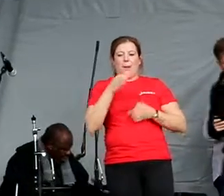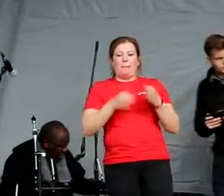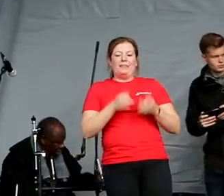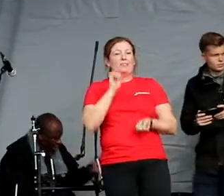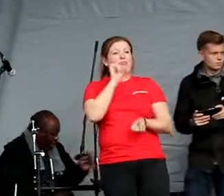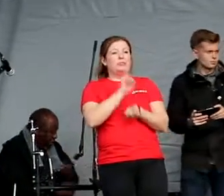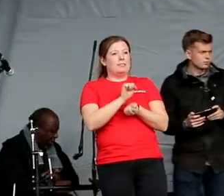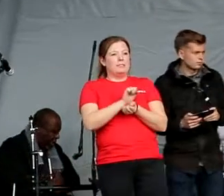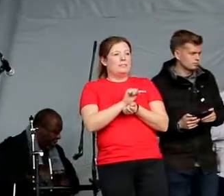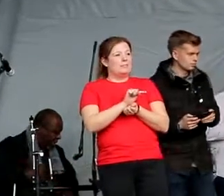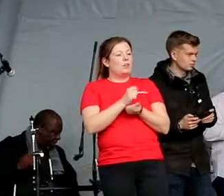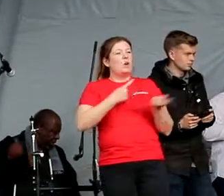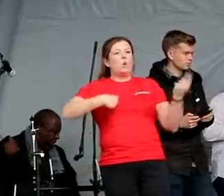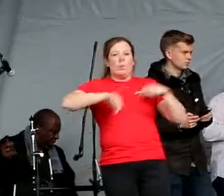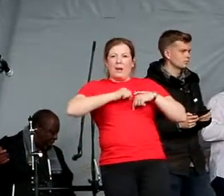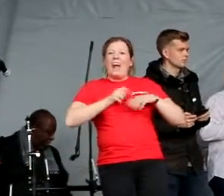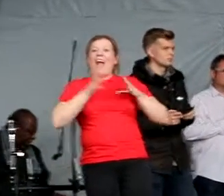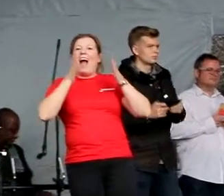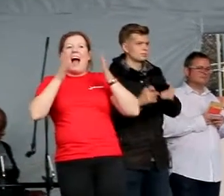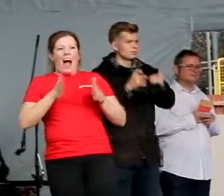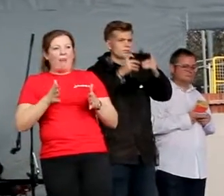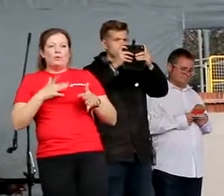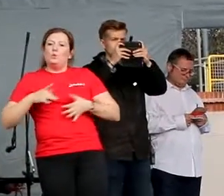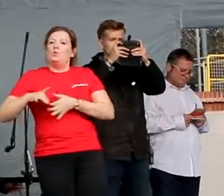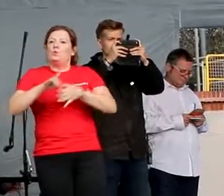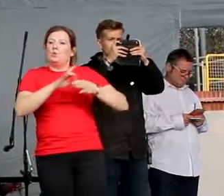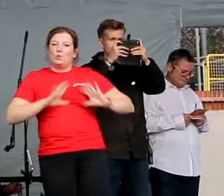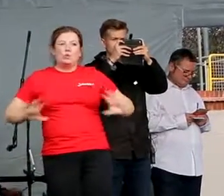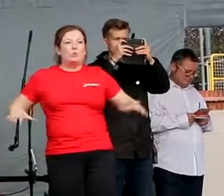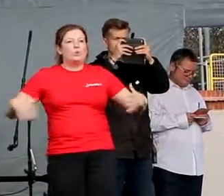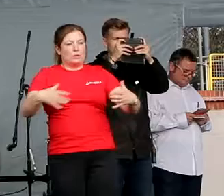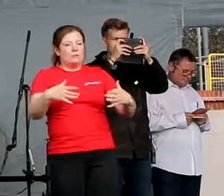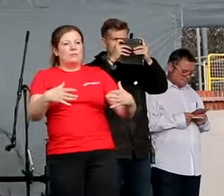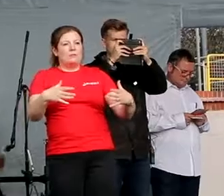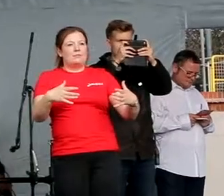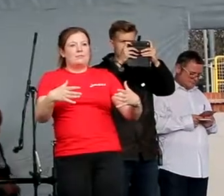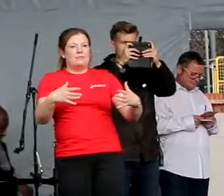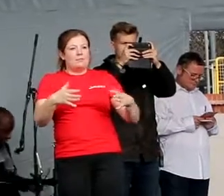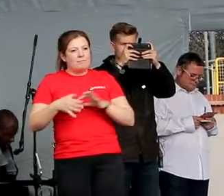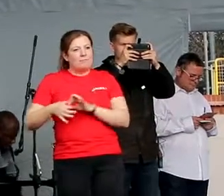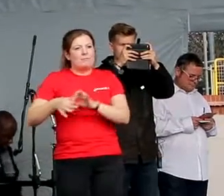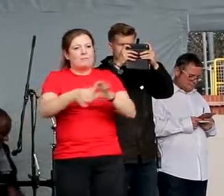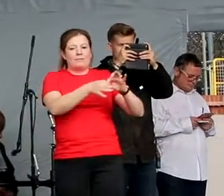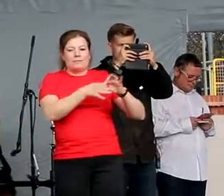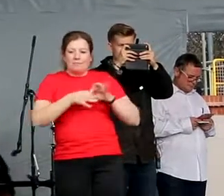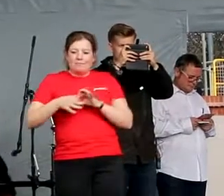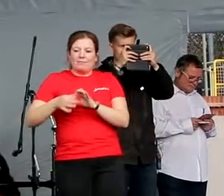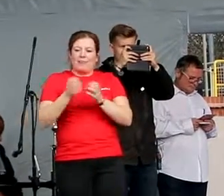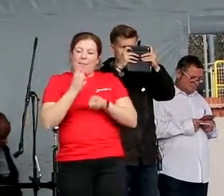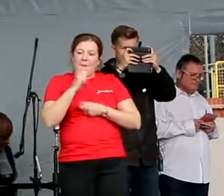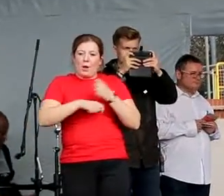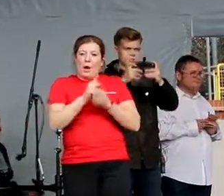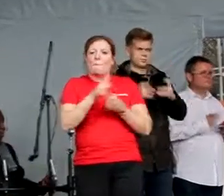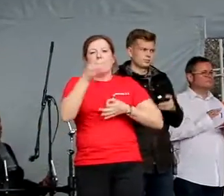We have to unite to set them free.